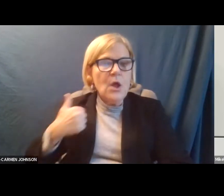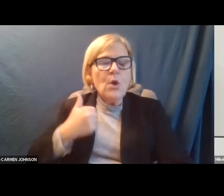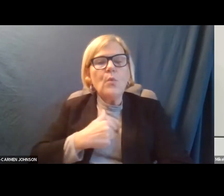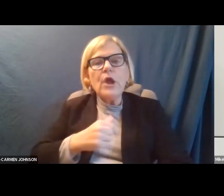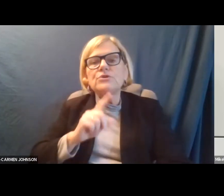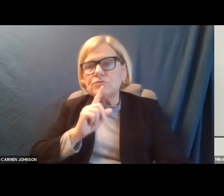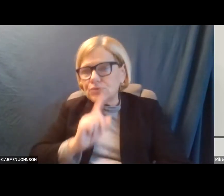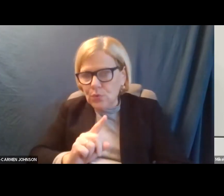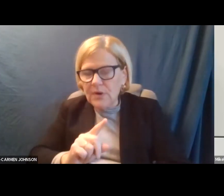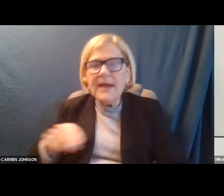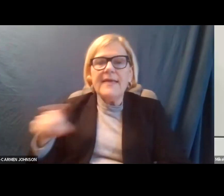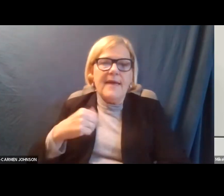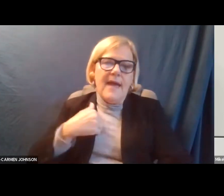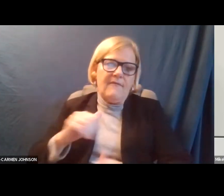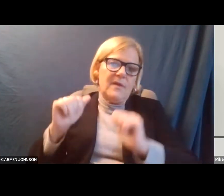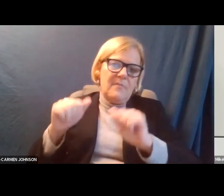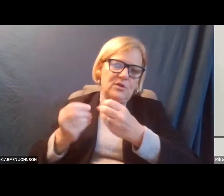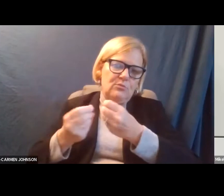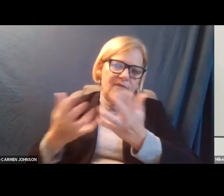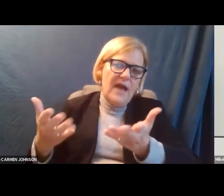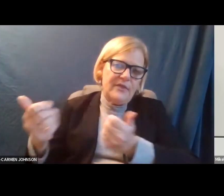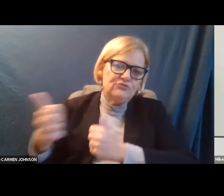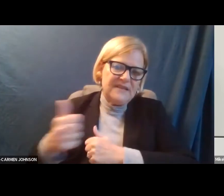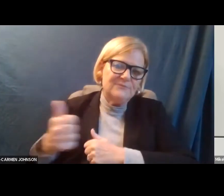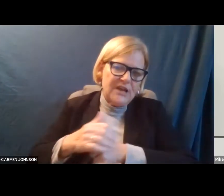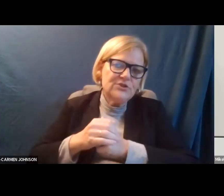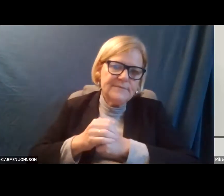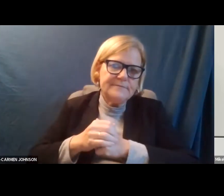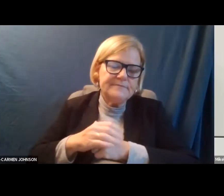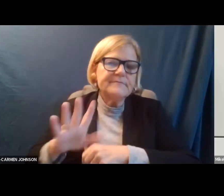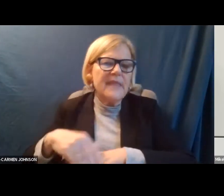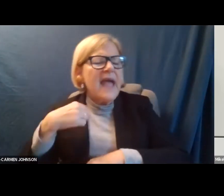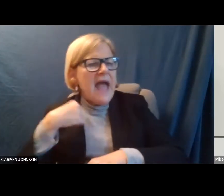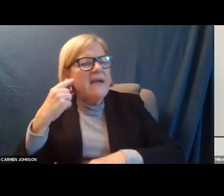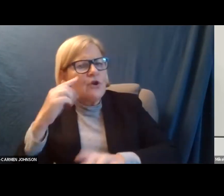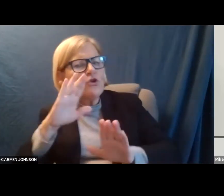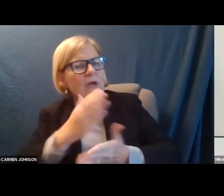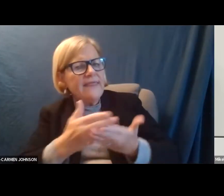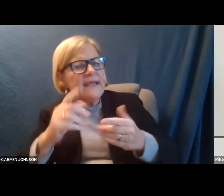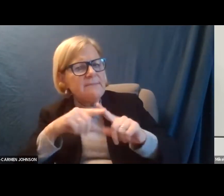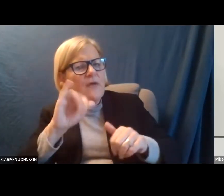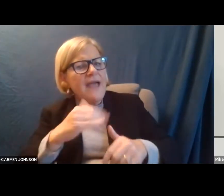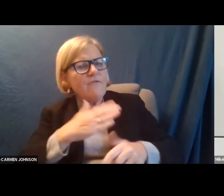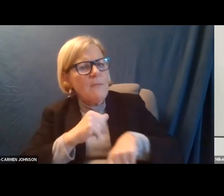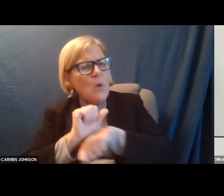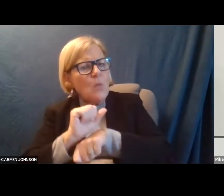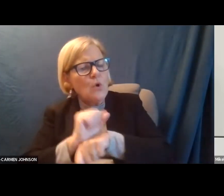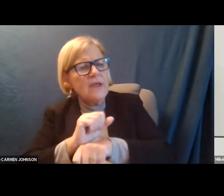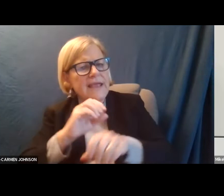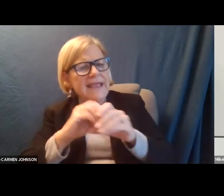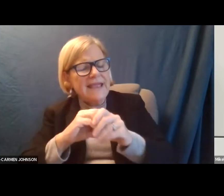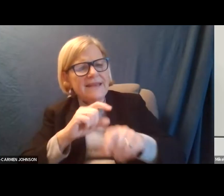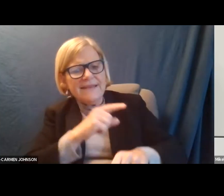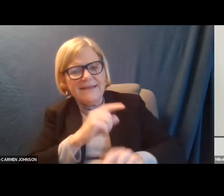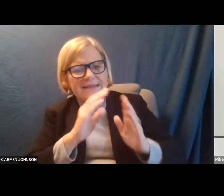confident that they have the ability to provide the transportation. I've heard great things about that from my work in the town here.